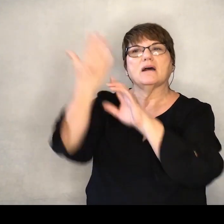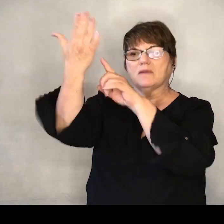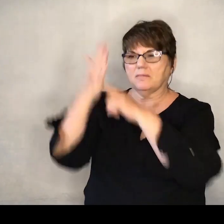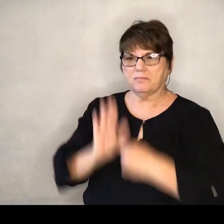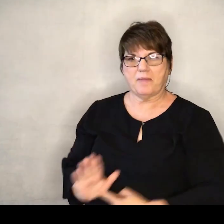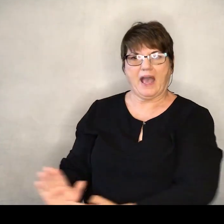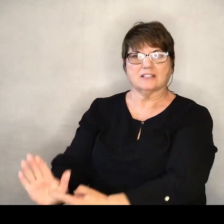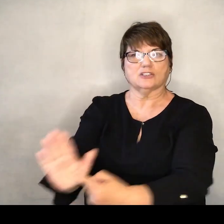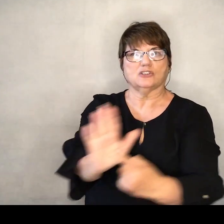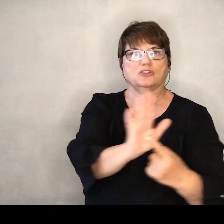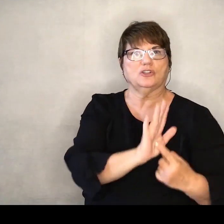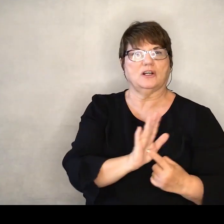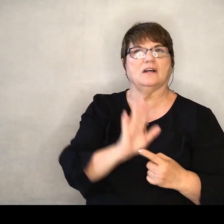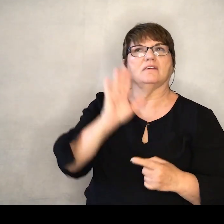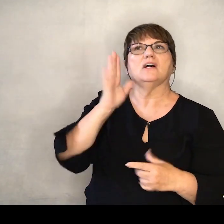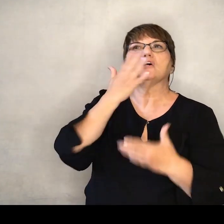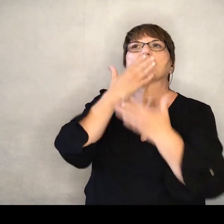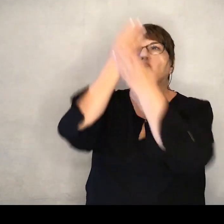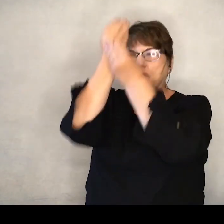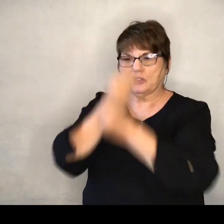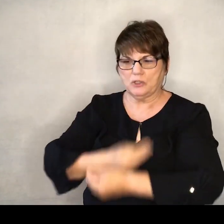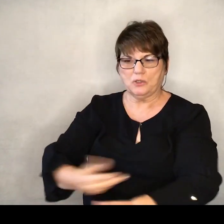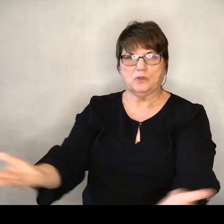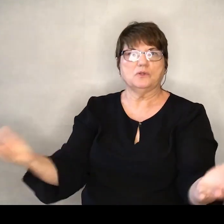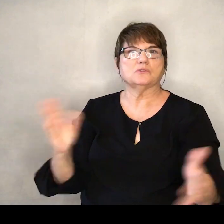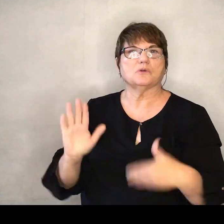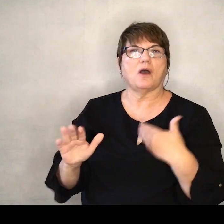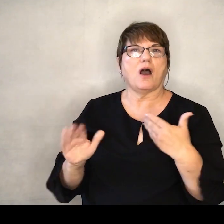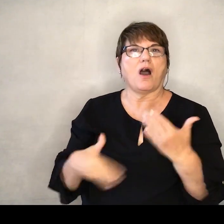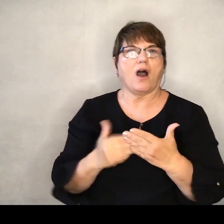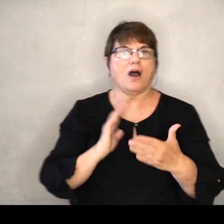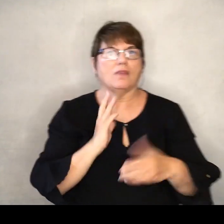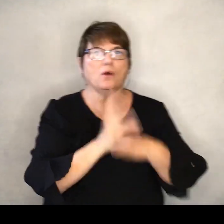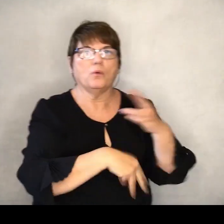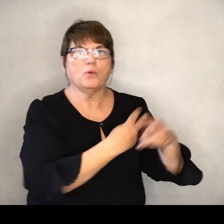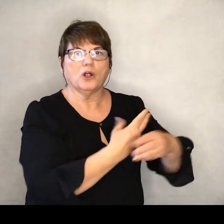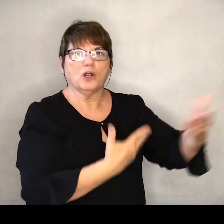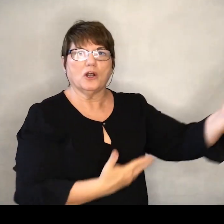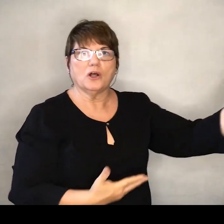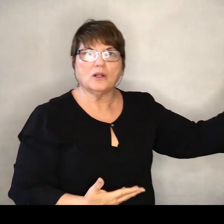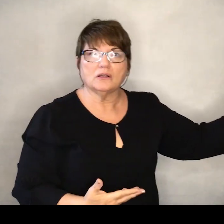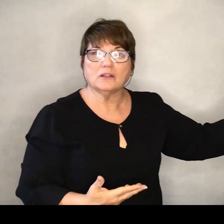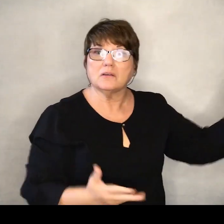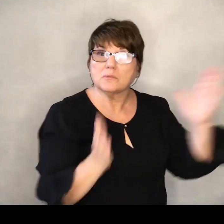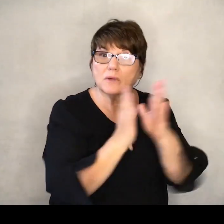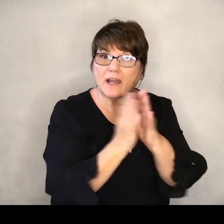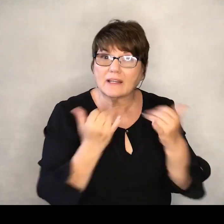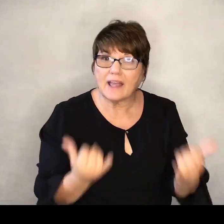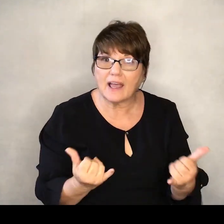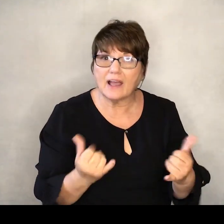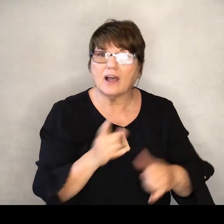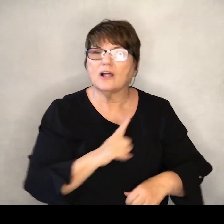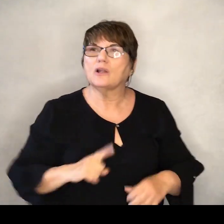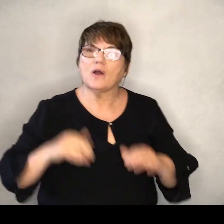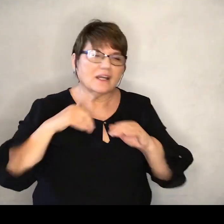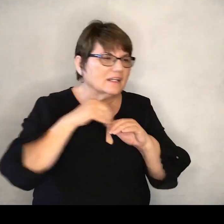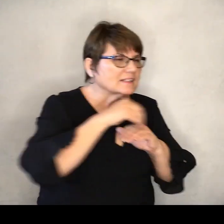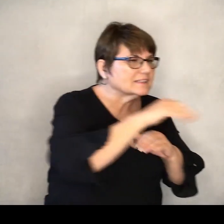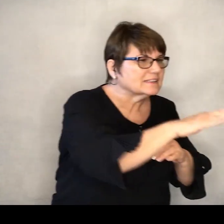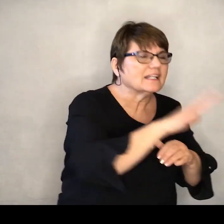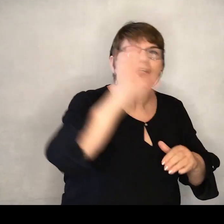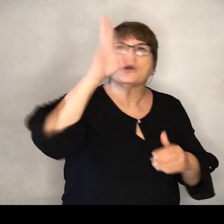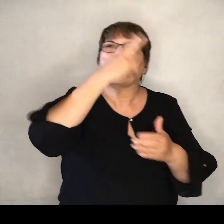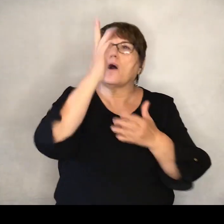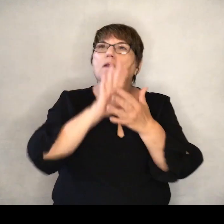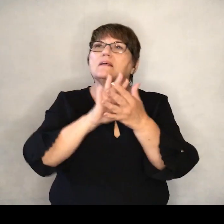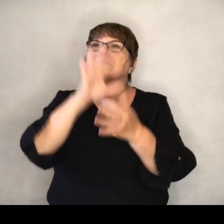good news to our world. Let's pray. Lord, send your Holy